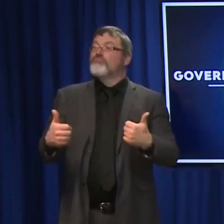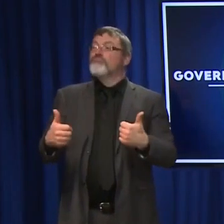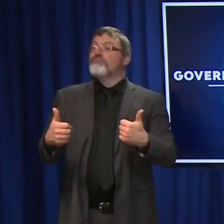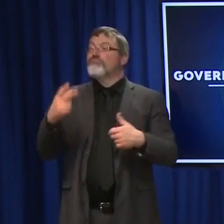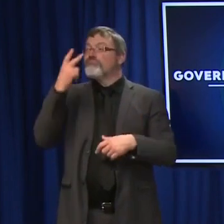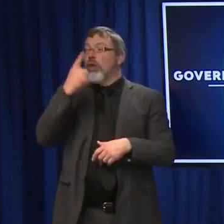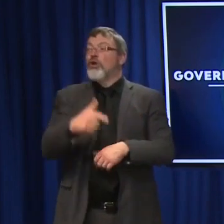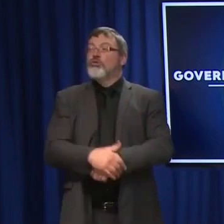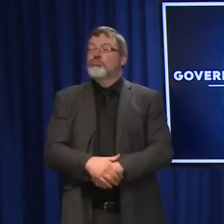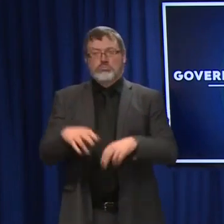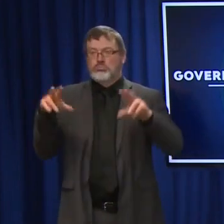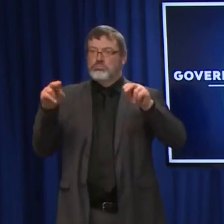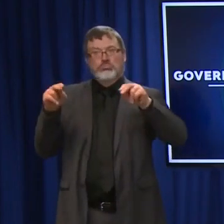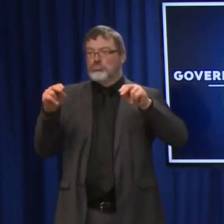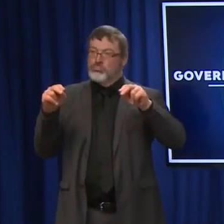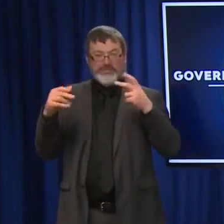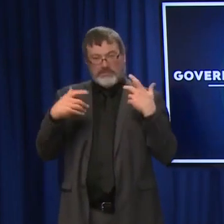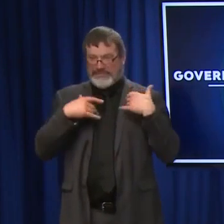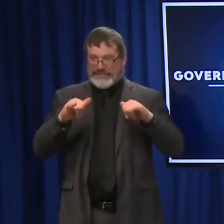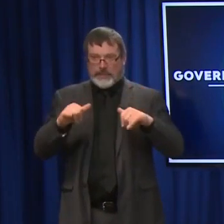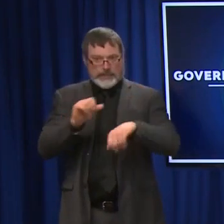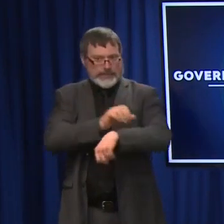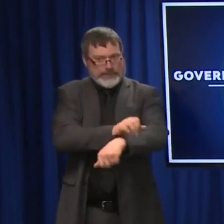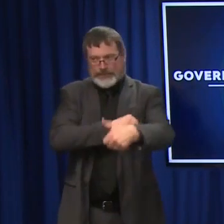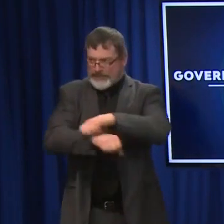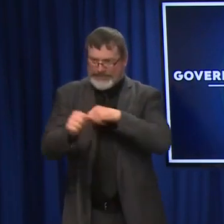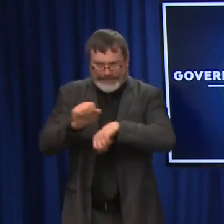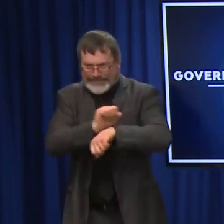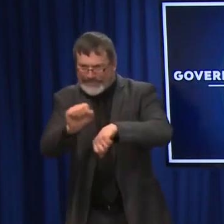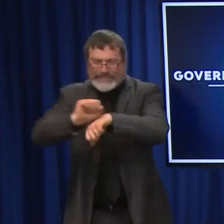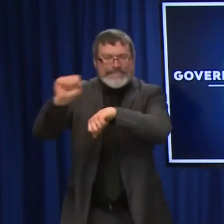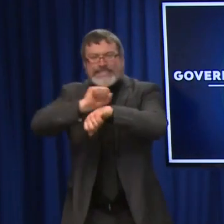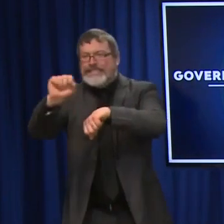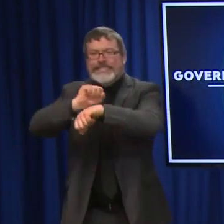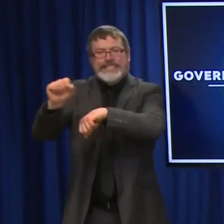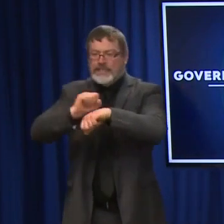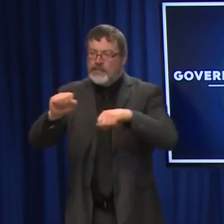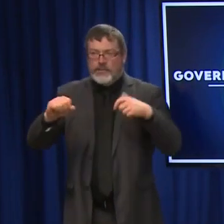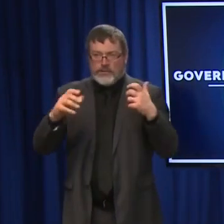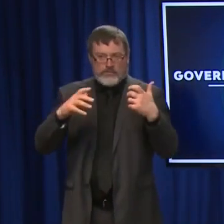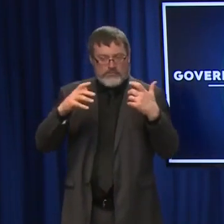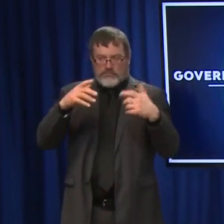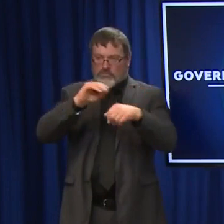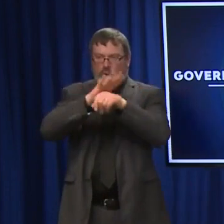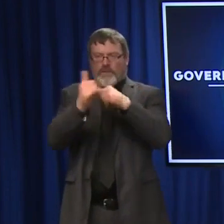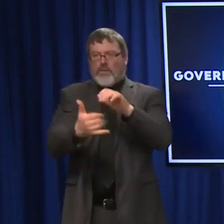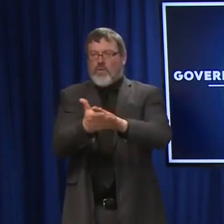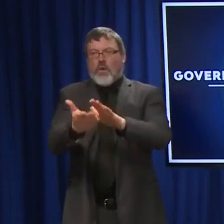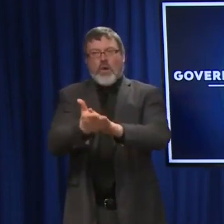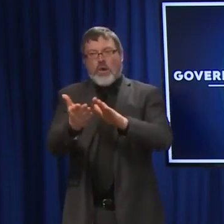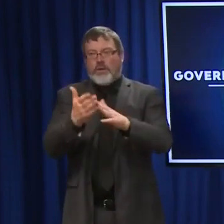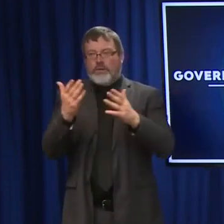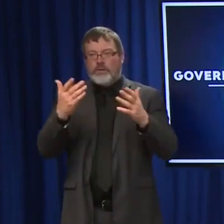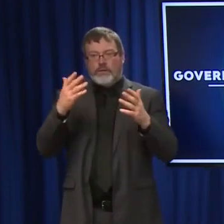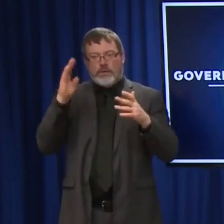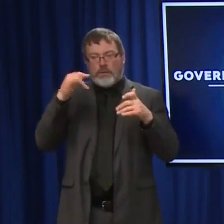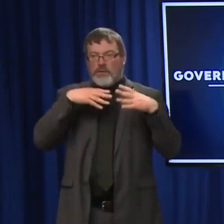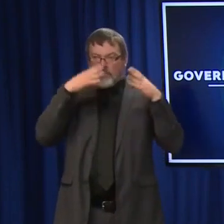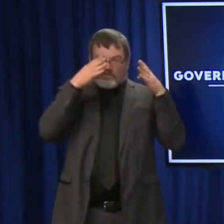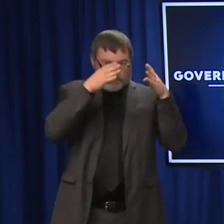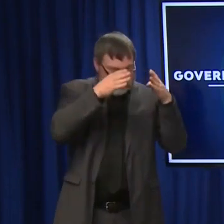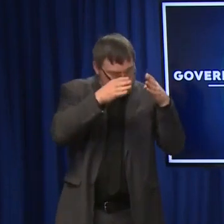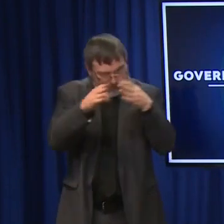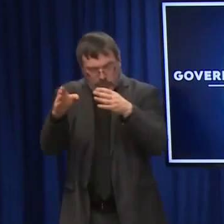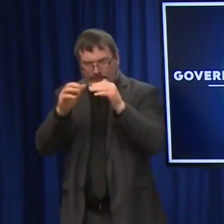we've got to keep giving it 110%, at least until we come out of this winter surge, which hopefully will be in the next in the next couple weeks, we'll see